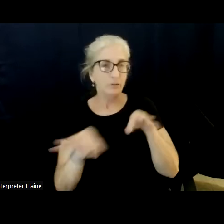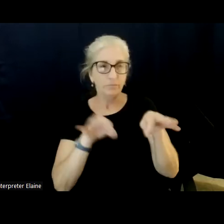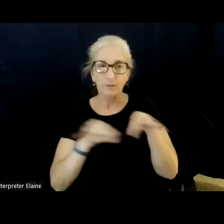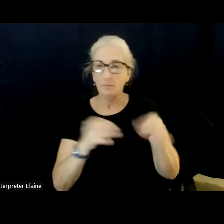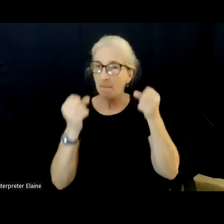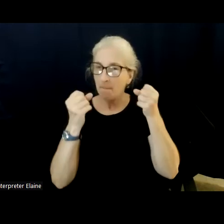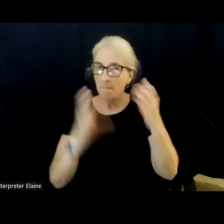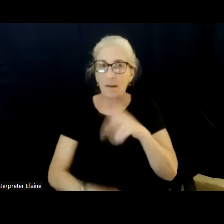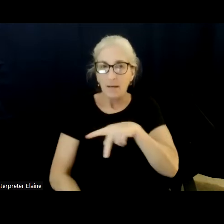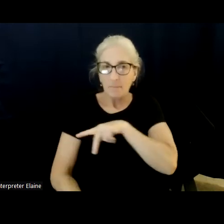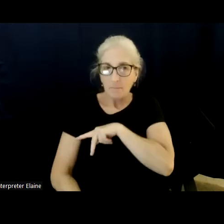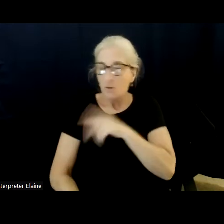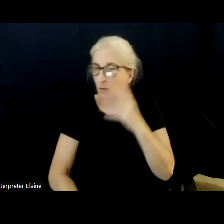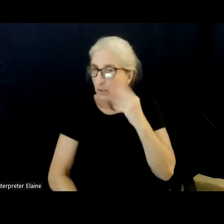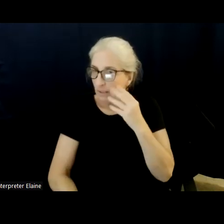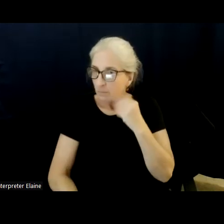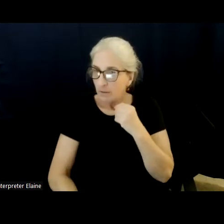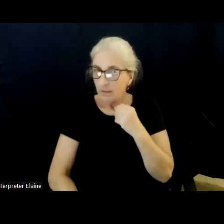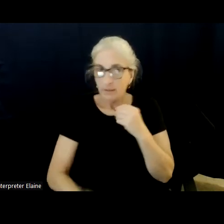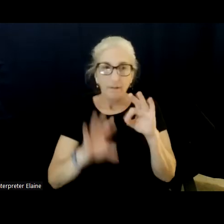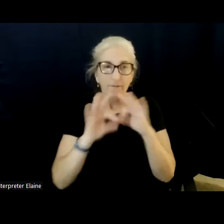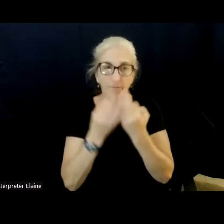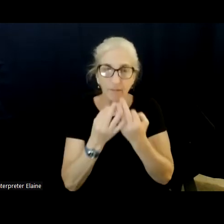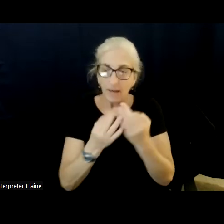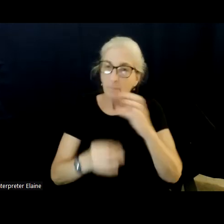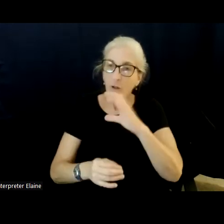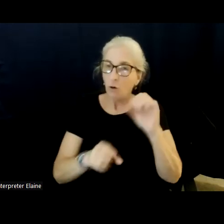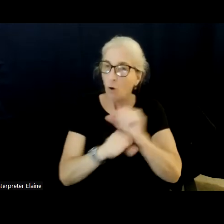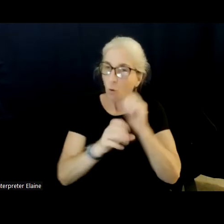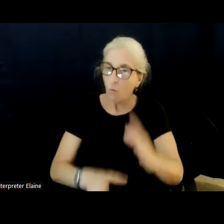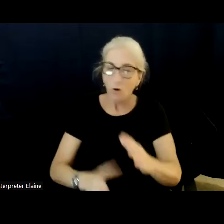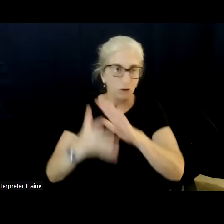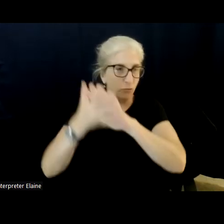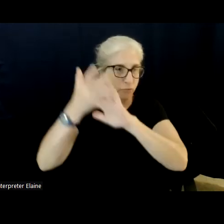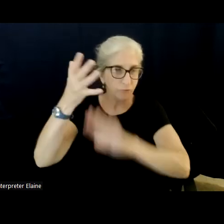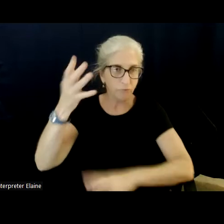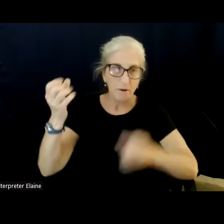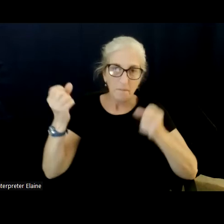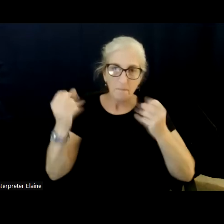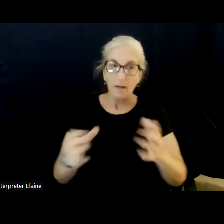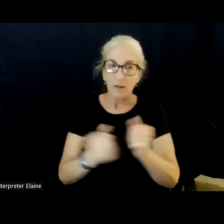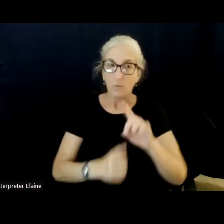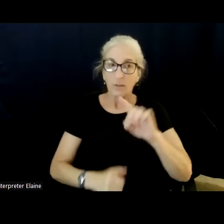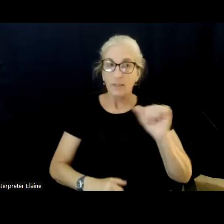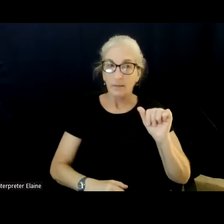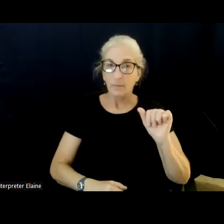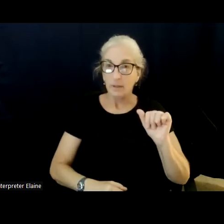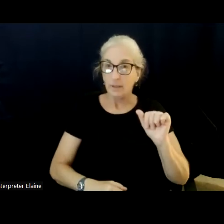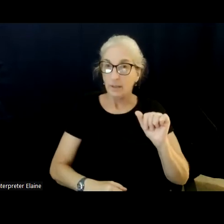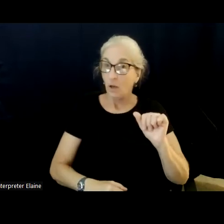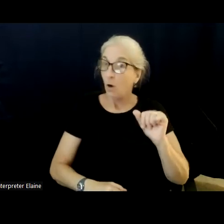family and co-workers and the like that have had disabilities. And we've always been committed to the idea that